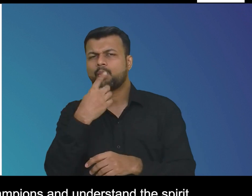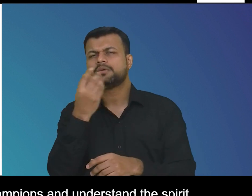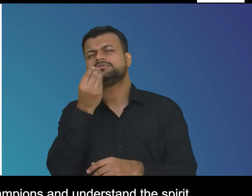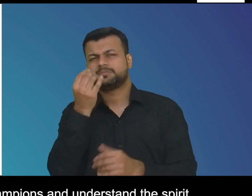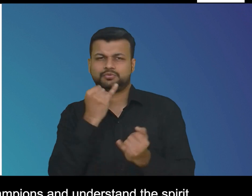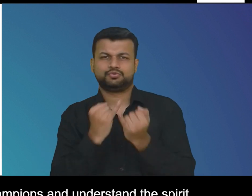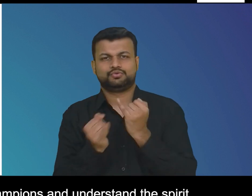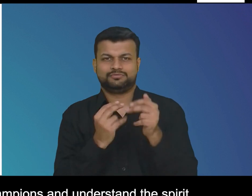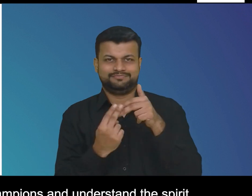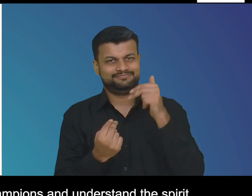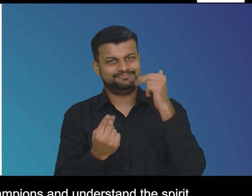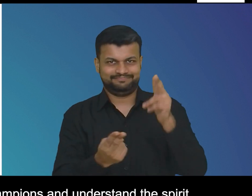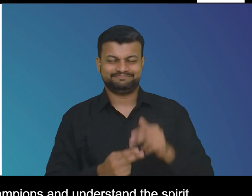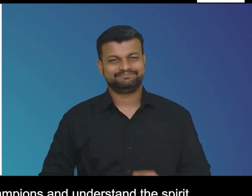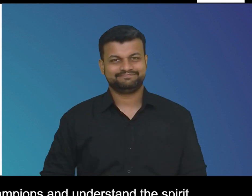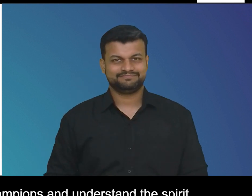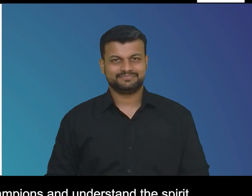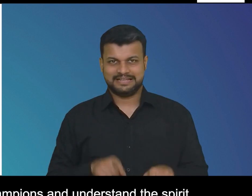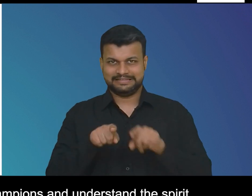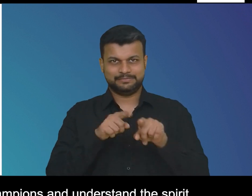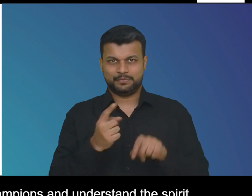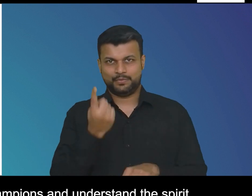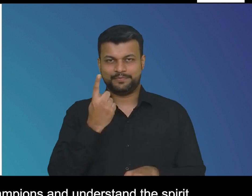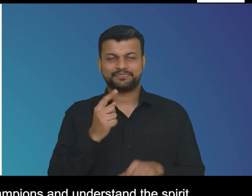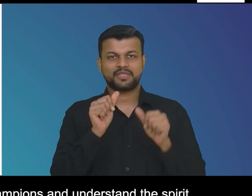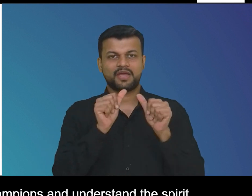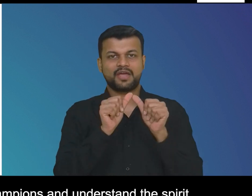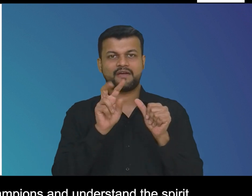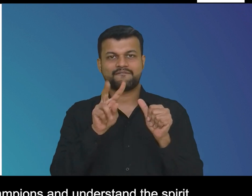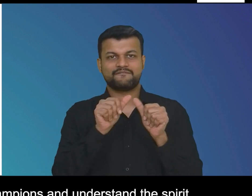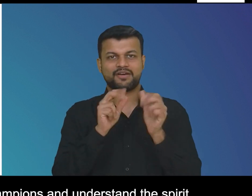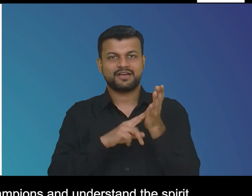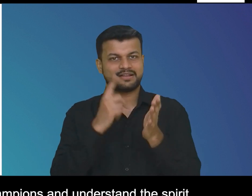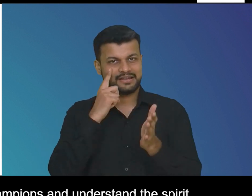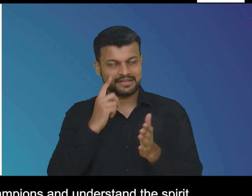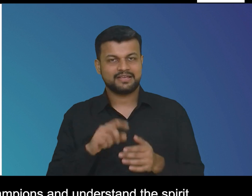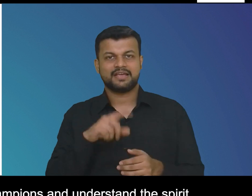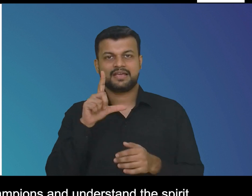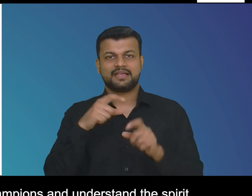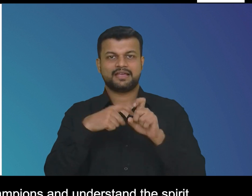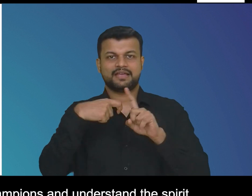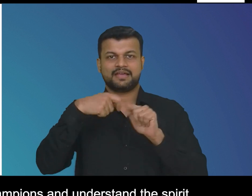some of this year's champions and understand the spirit of sport from their perspectives